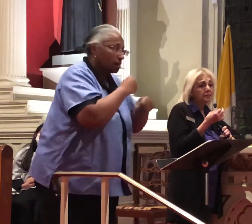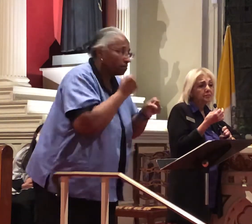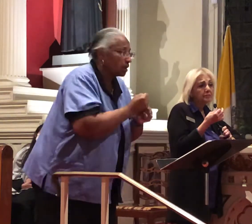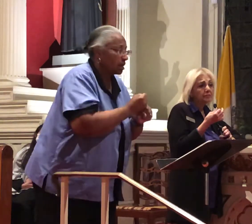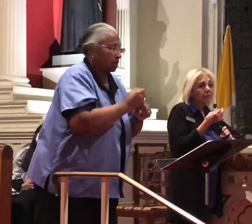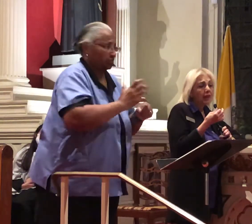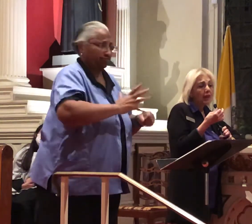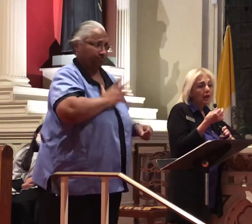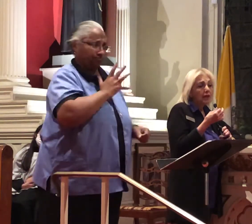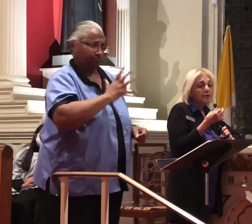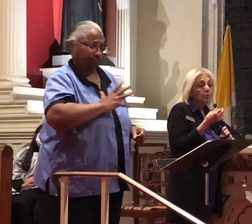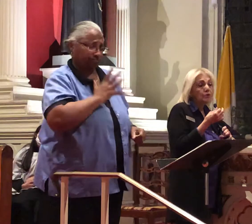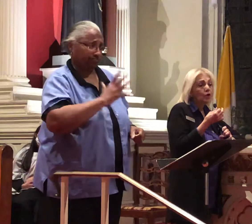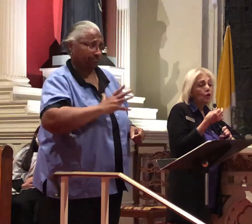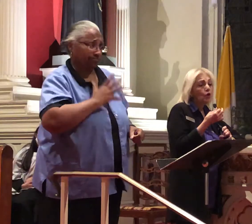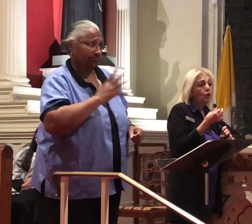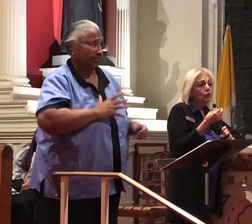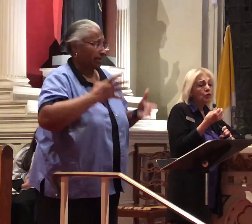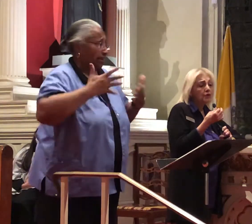fancy costumes